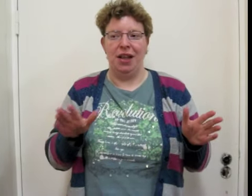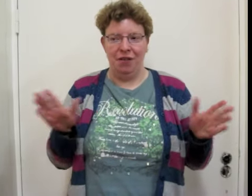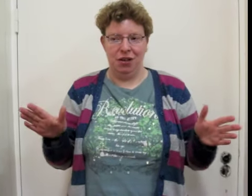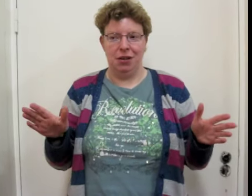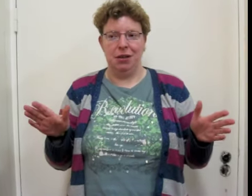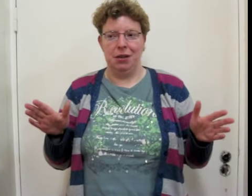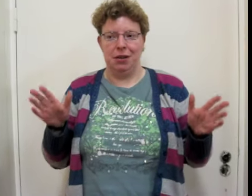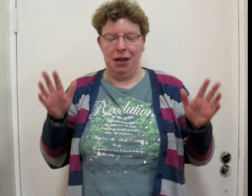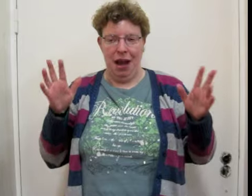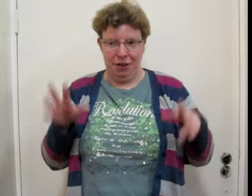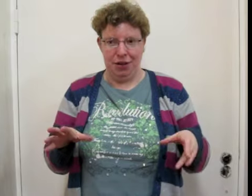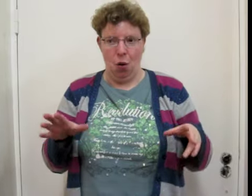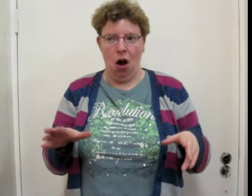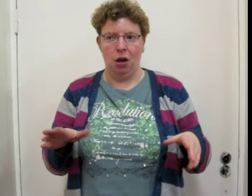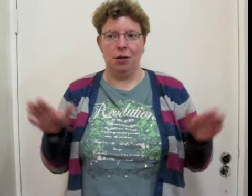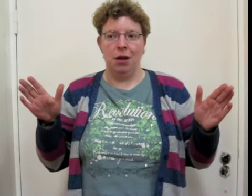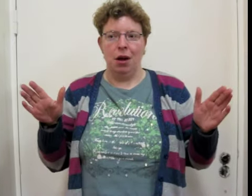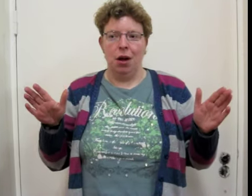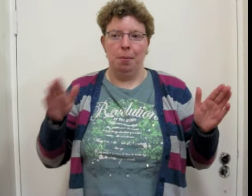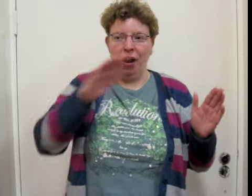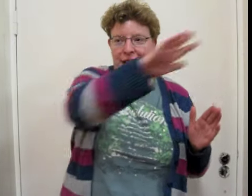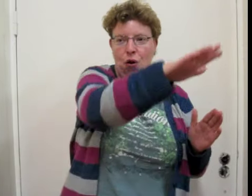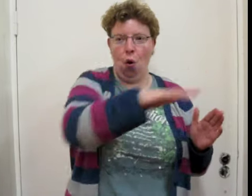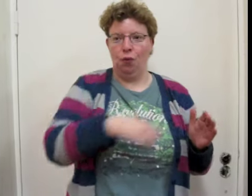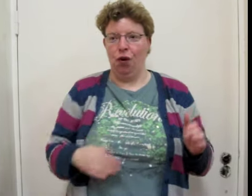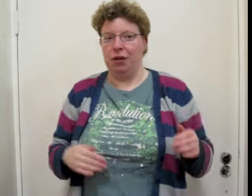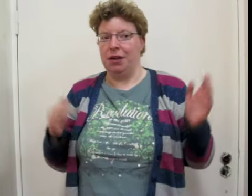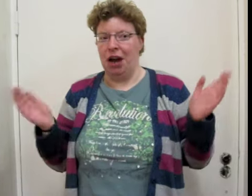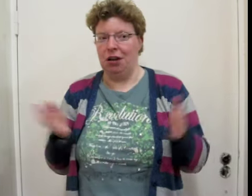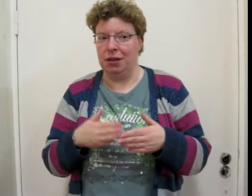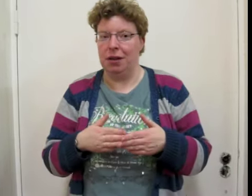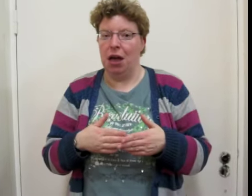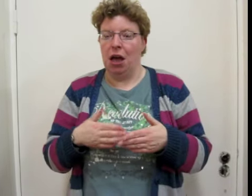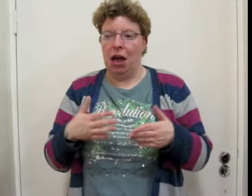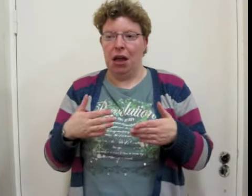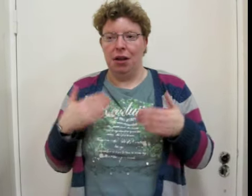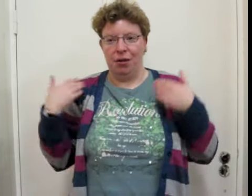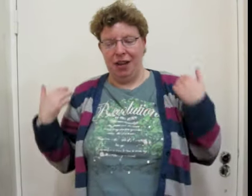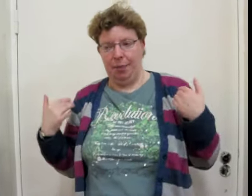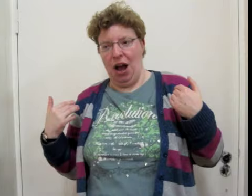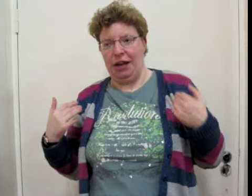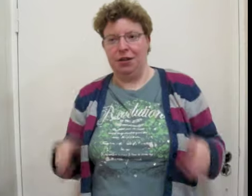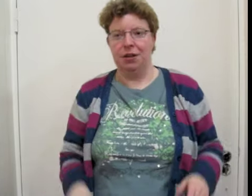left the disco hall, boys had to go home first. The girls stayed behind it.